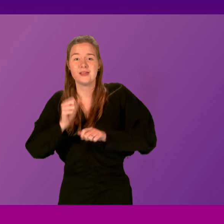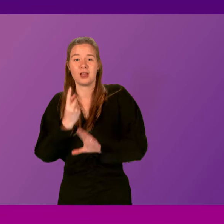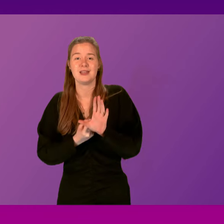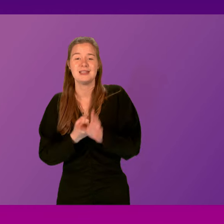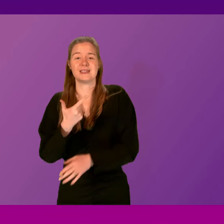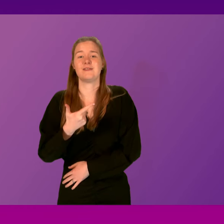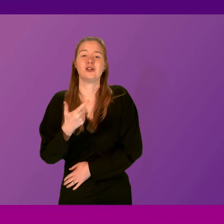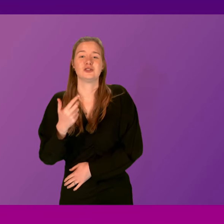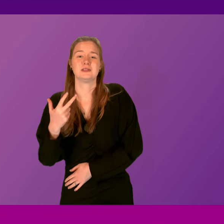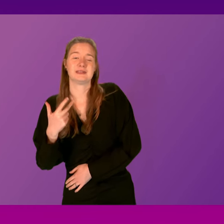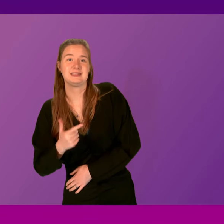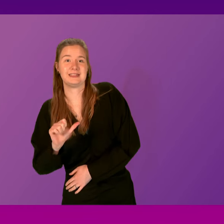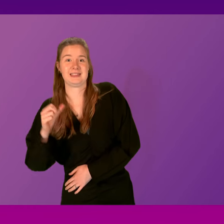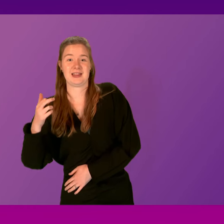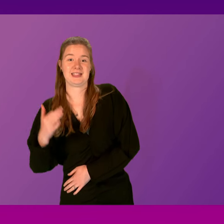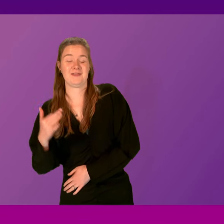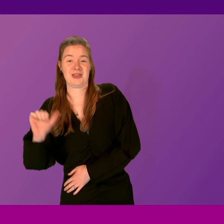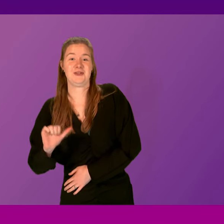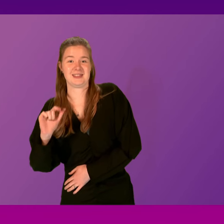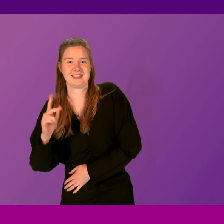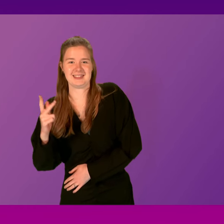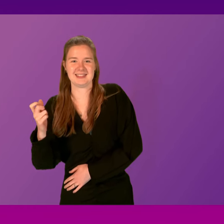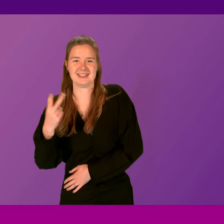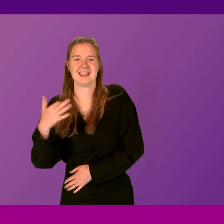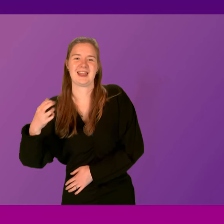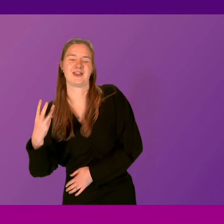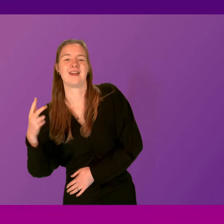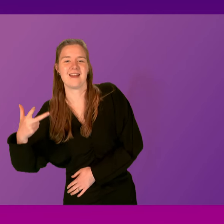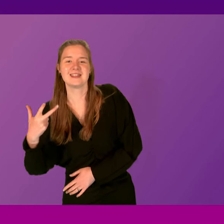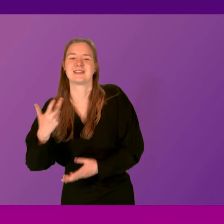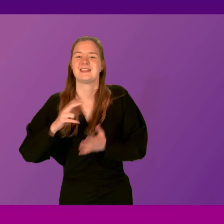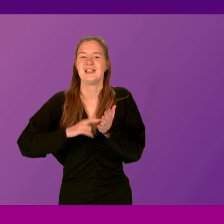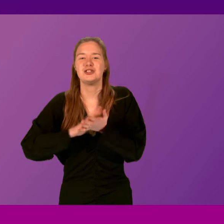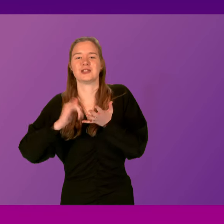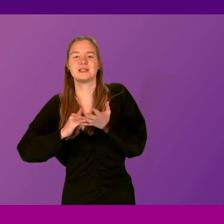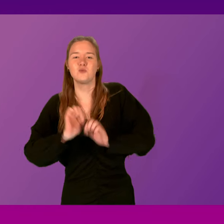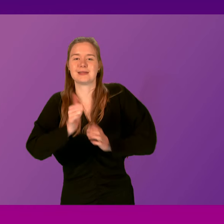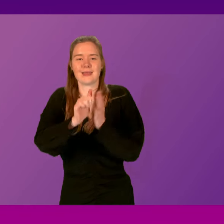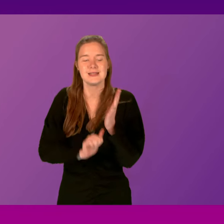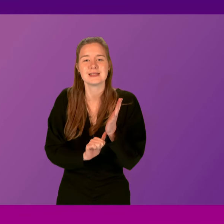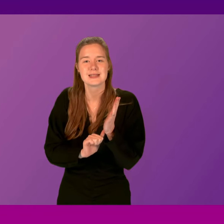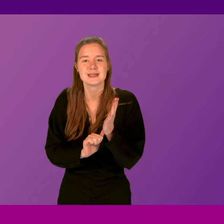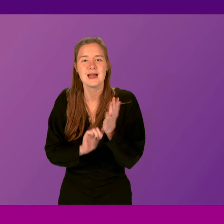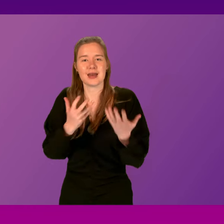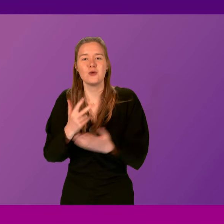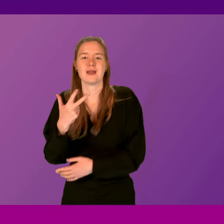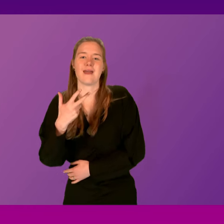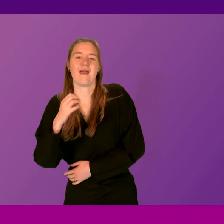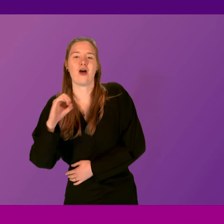767,938 people were on an NHS waiting list. Now that stands at